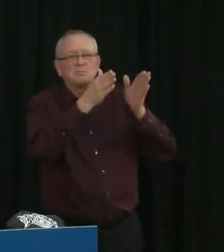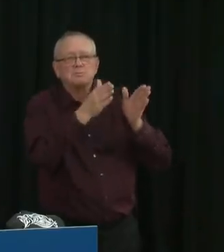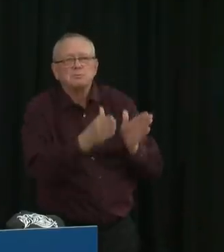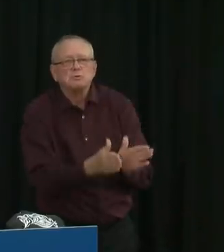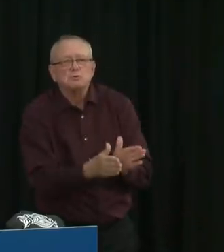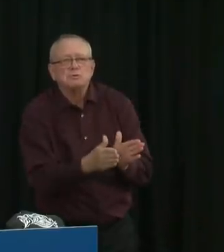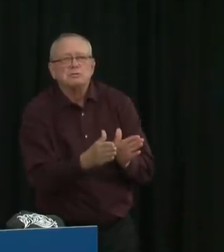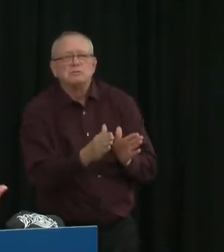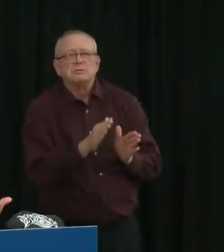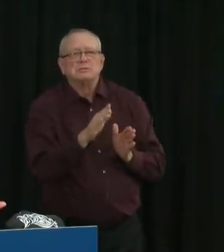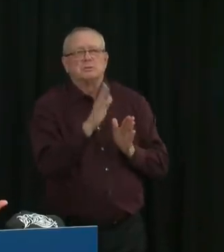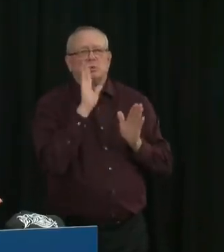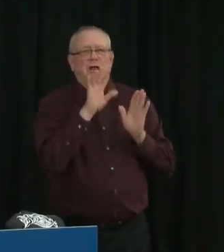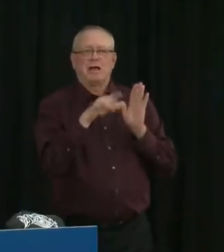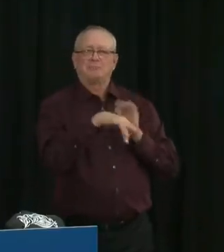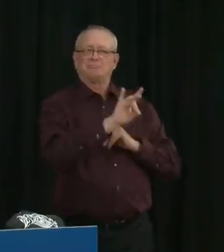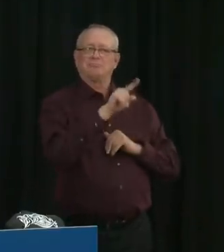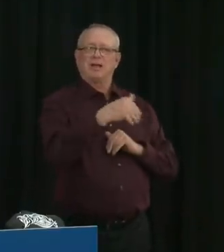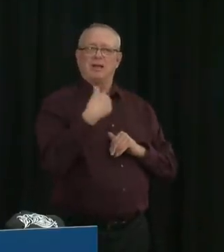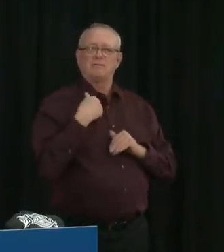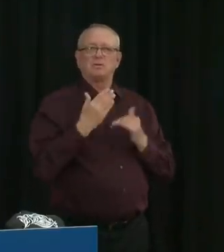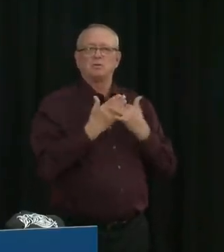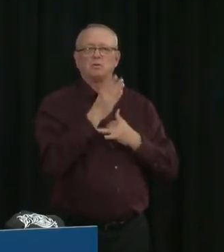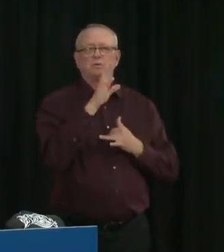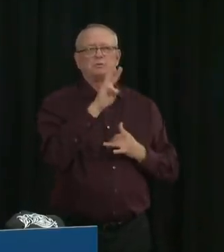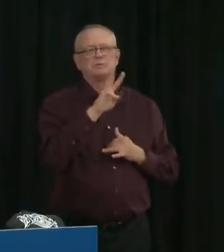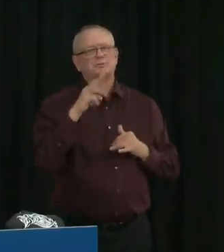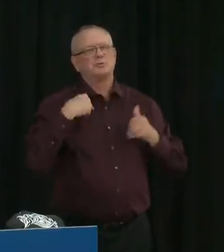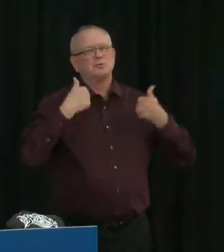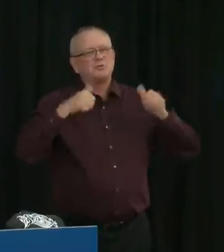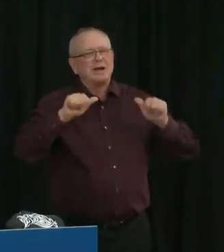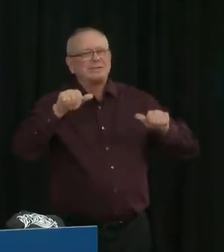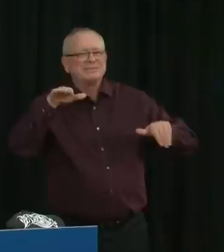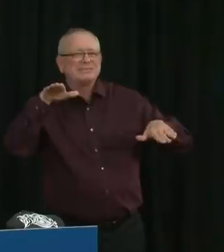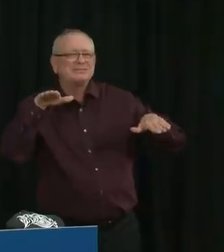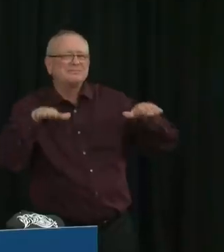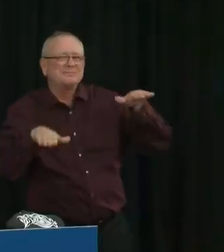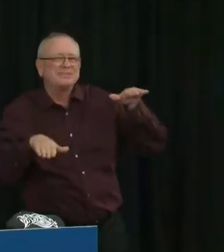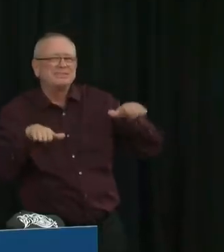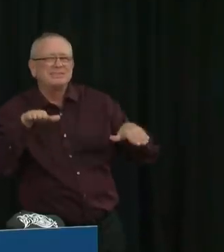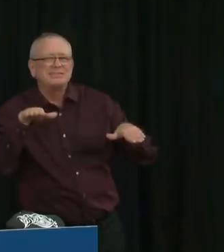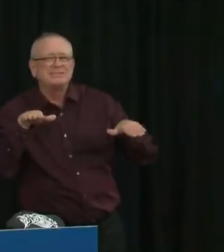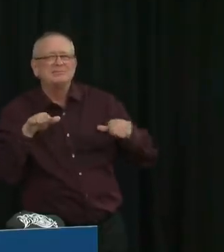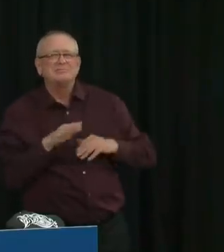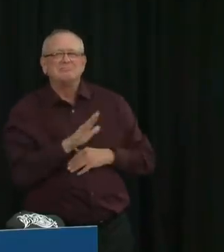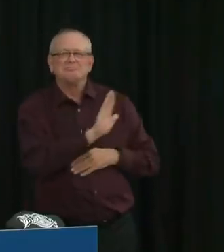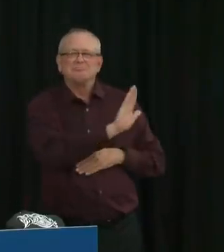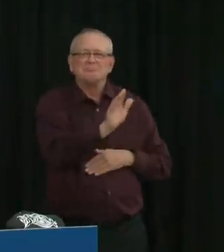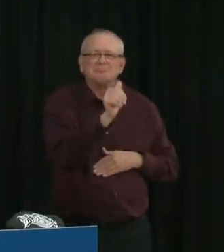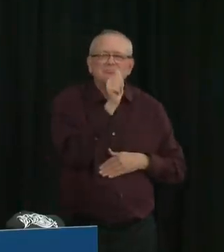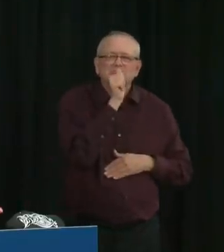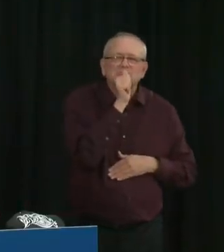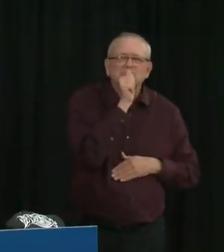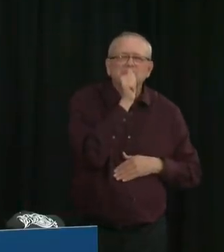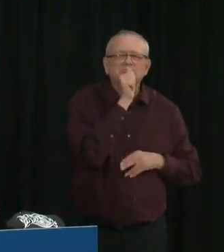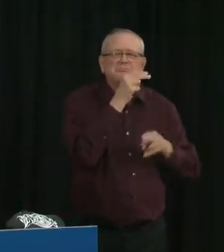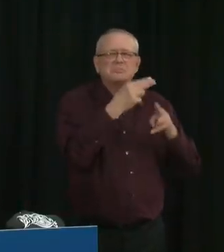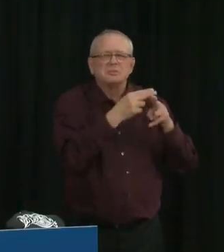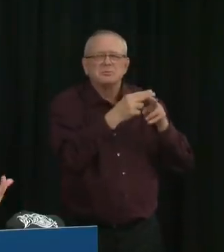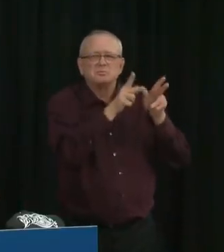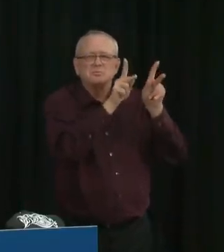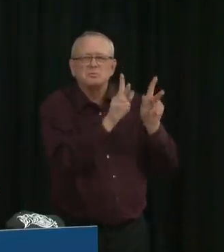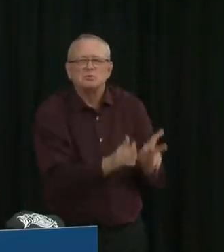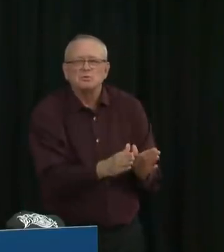we do work very hard to strike that balance between protecting the privacy of individuals who are impacted and providing